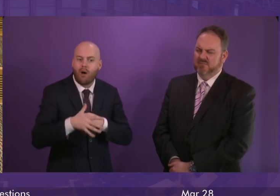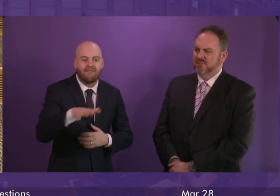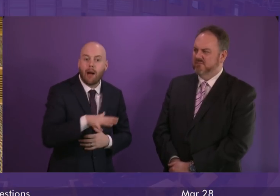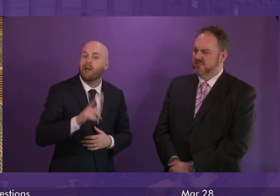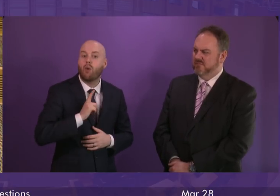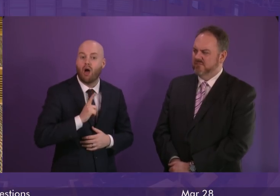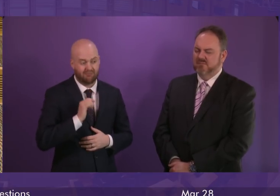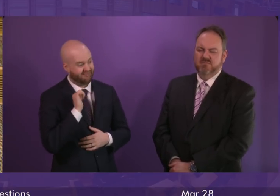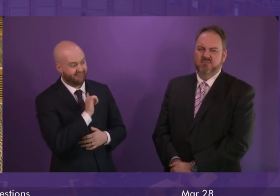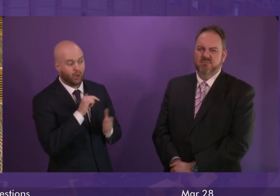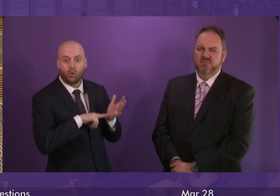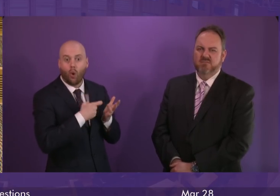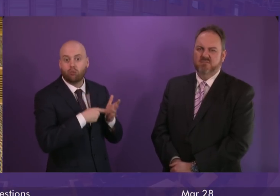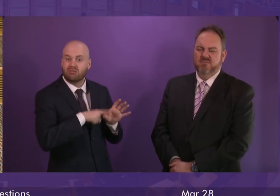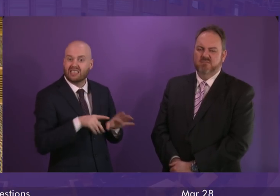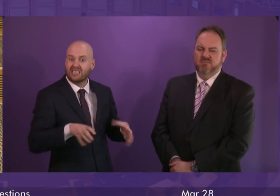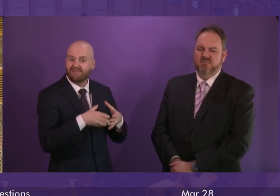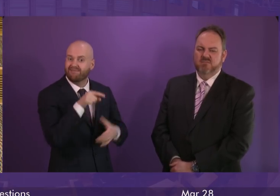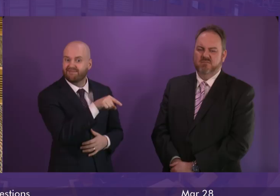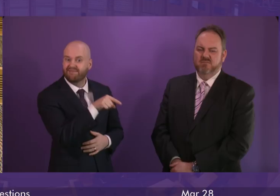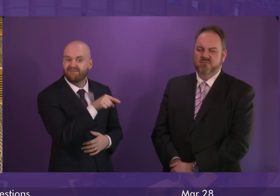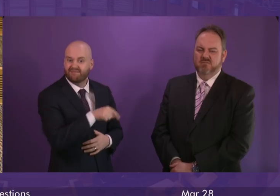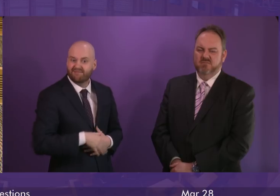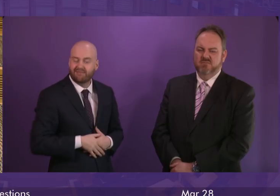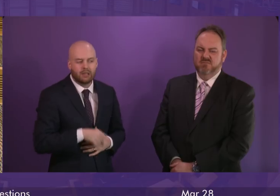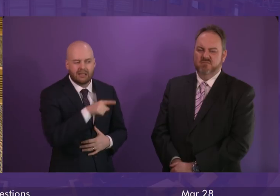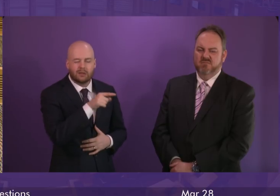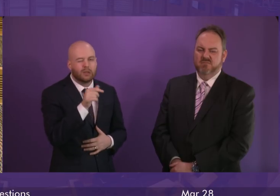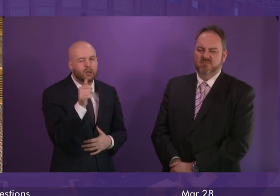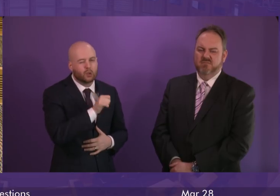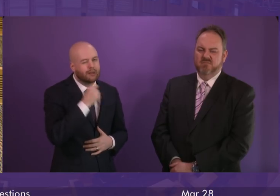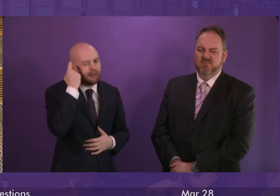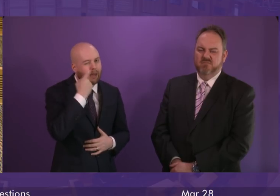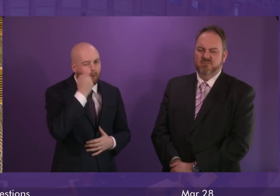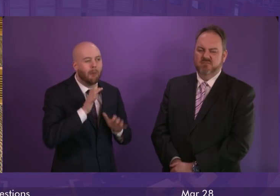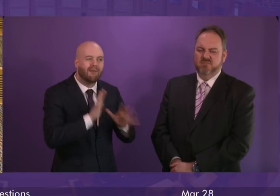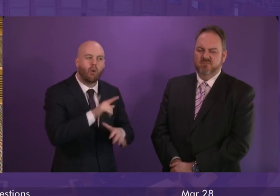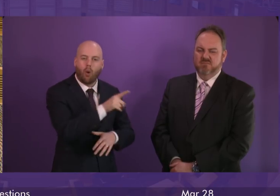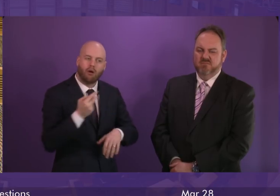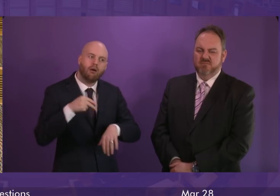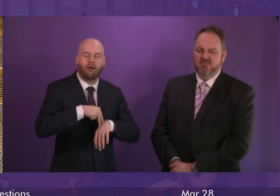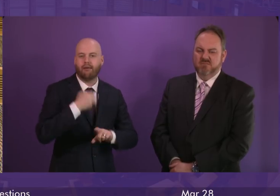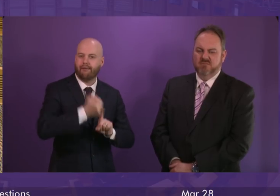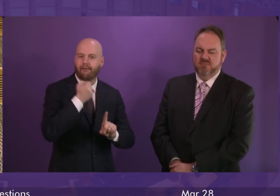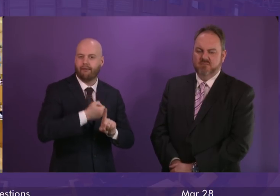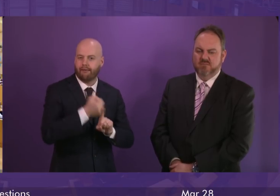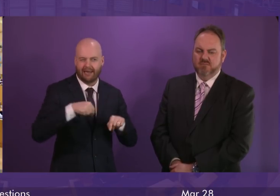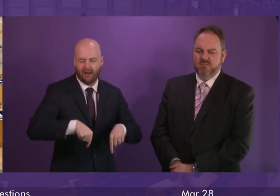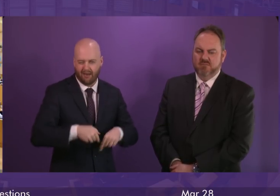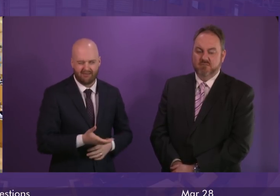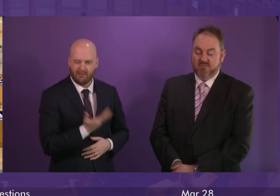Scotland. And perhaps if she wanted to reflect on that before she next stands up in this chamber to talk about child poverty, we'd all be a lot better off.